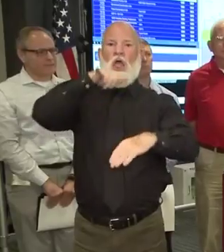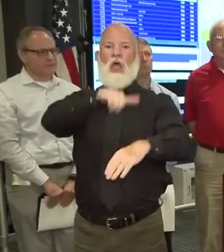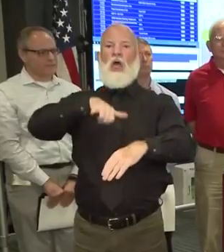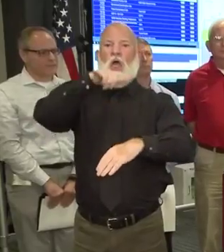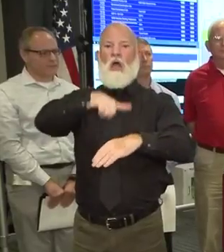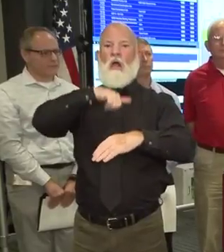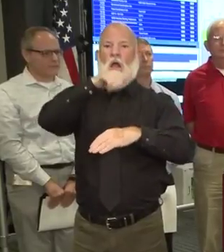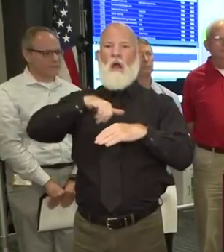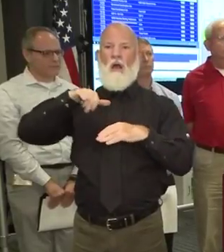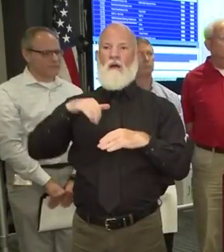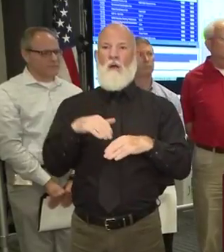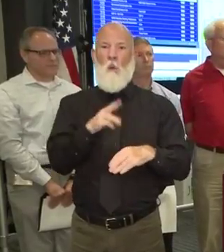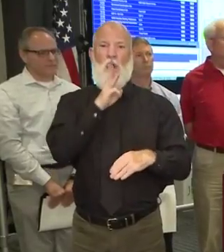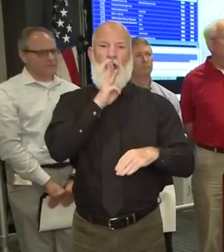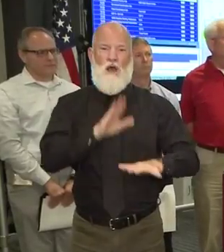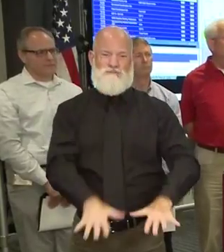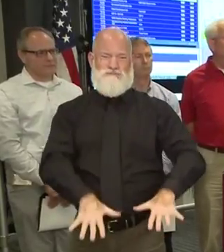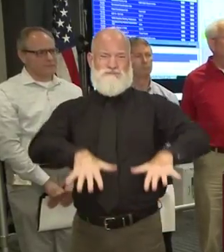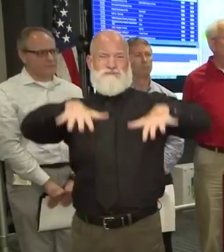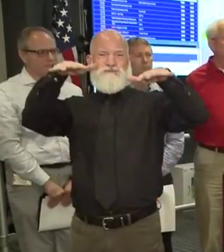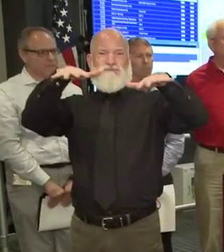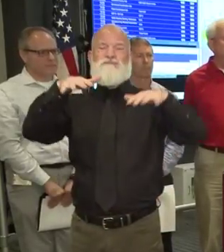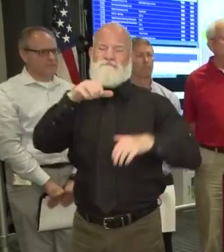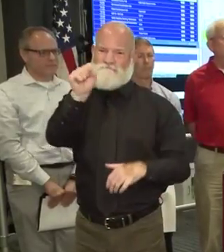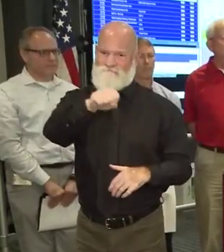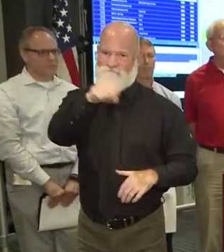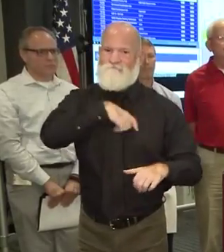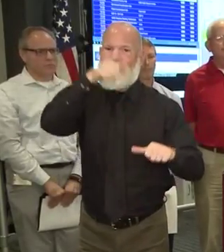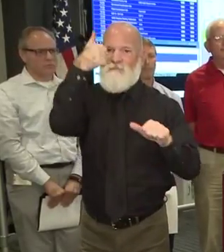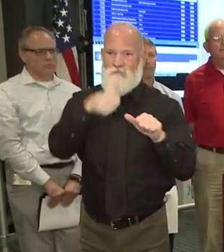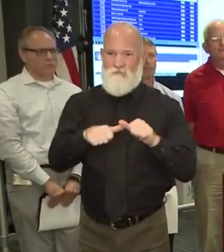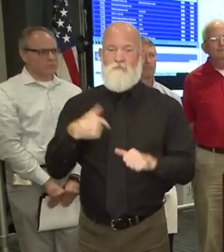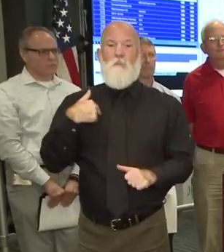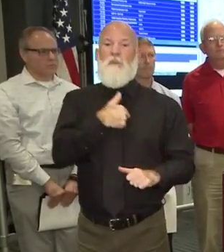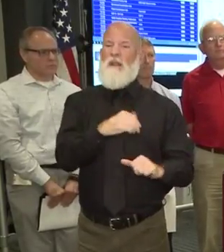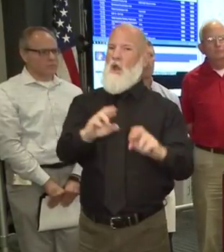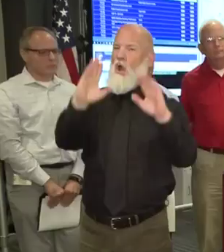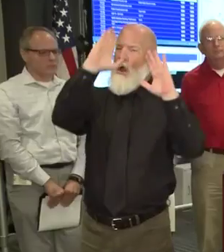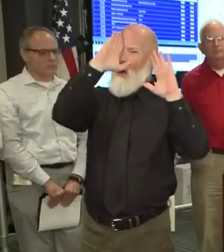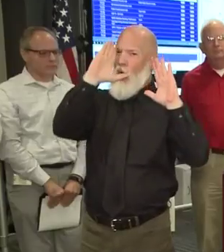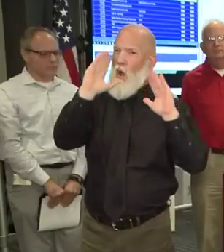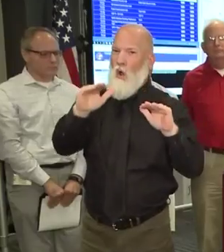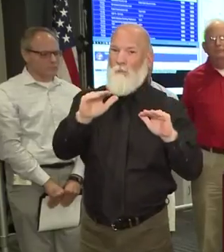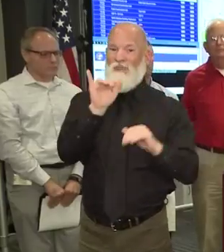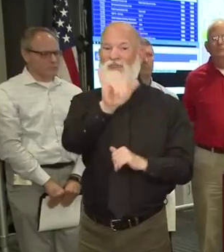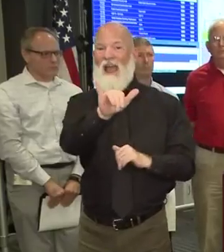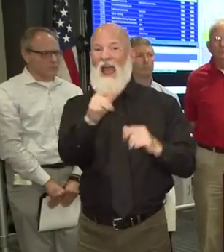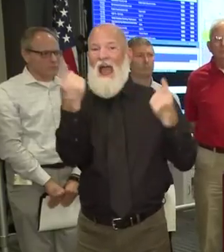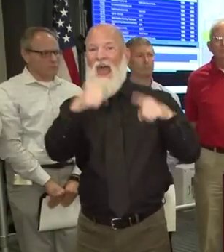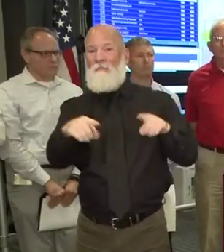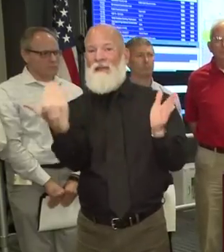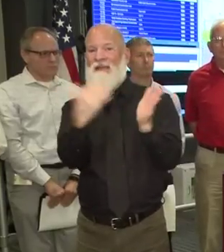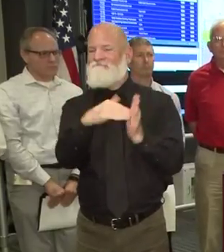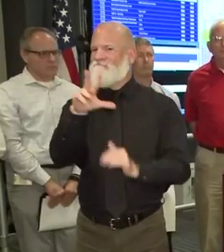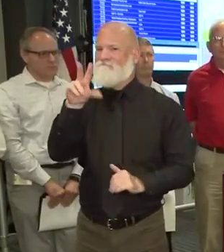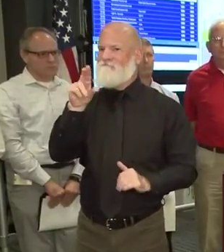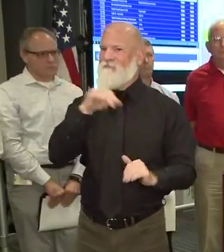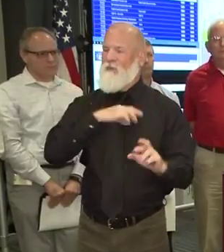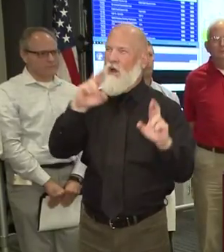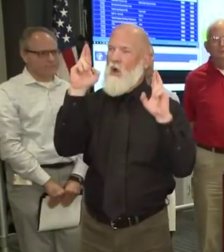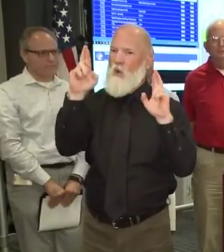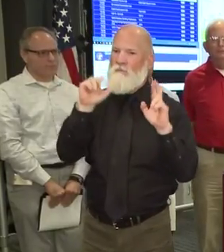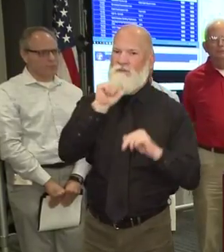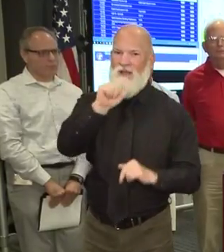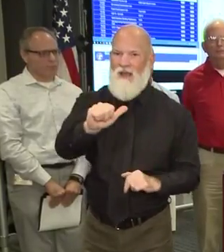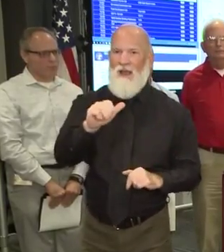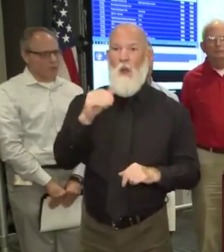We're hopeful in that regard. It will not be a repeat of that because this is a relatively fast moving hurricane. Although